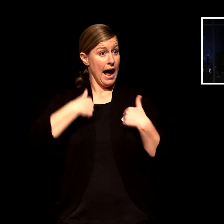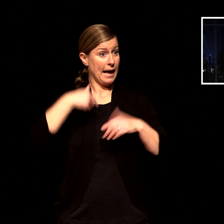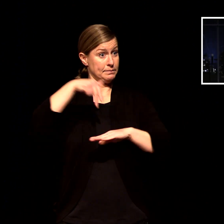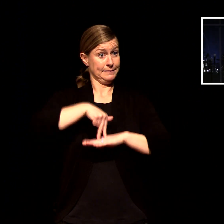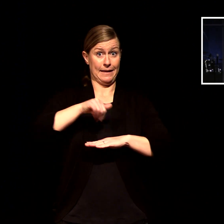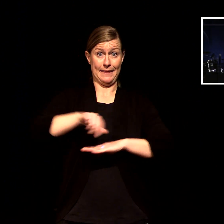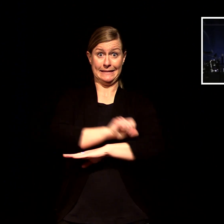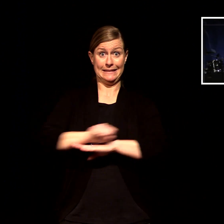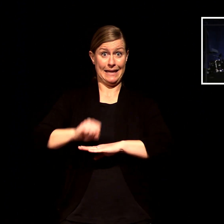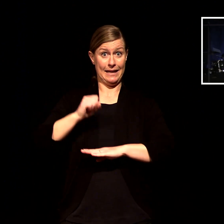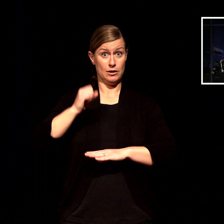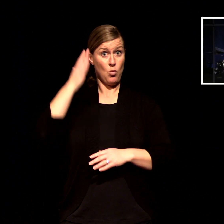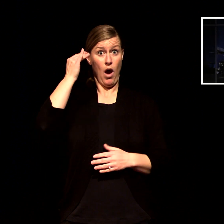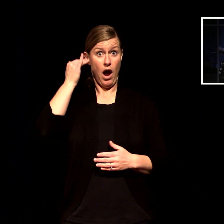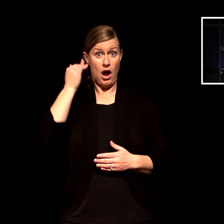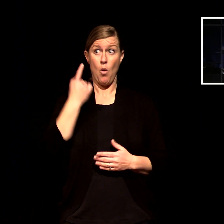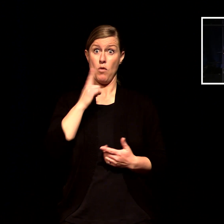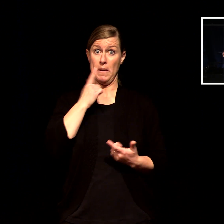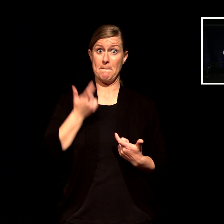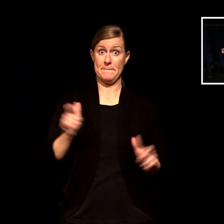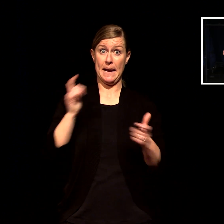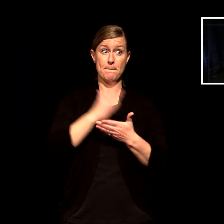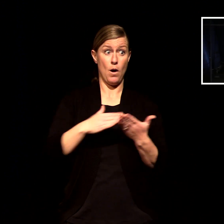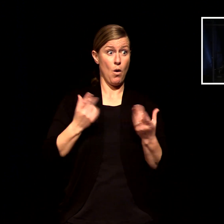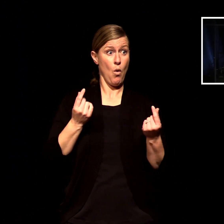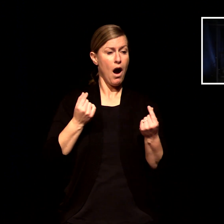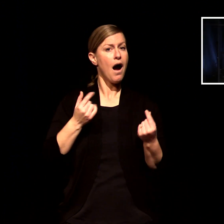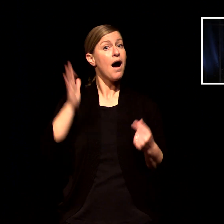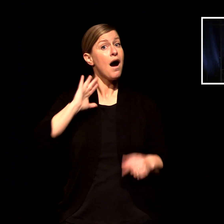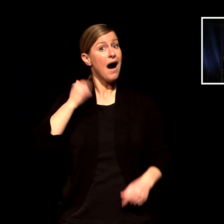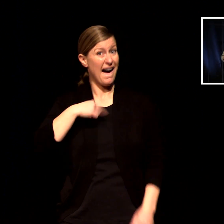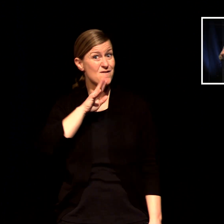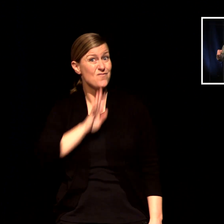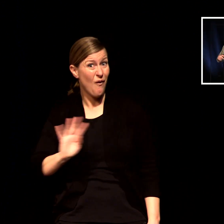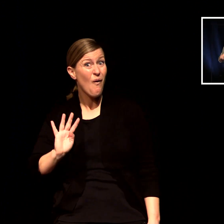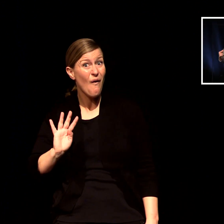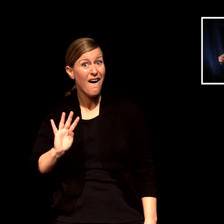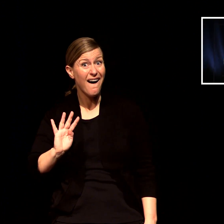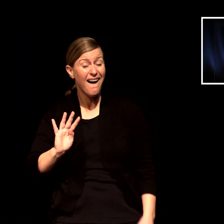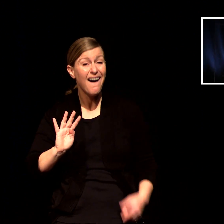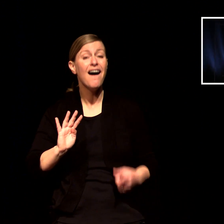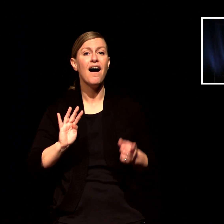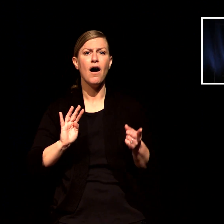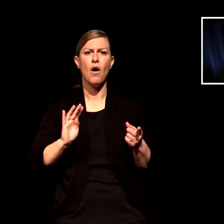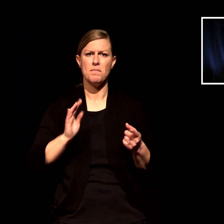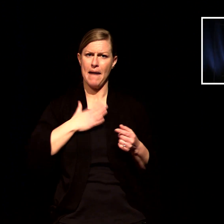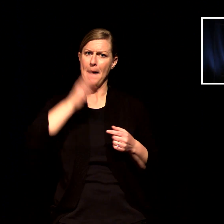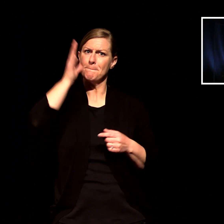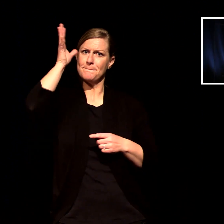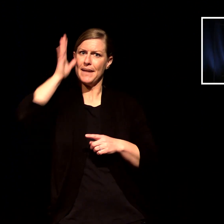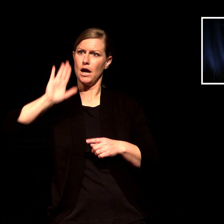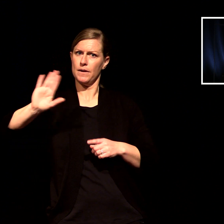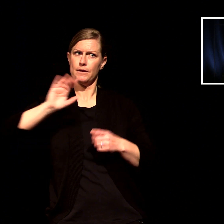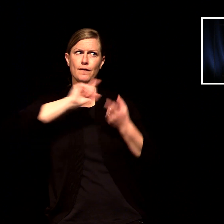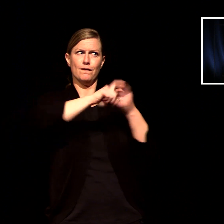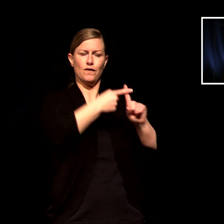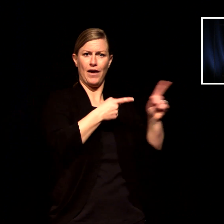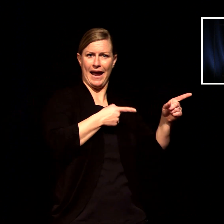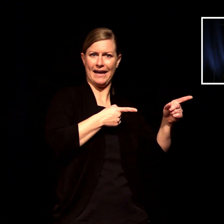old friends of my parents took a risk invited them to church and they met jesus and